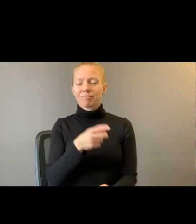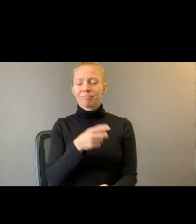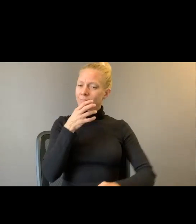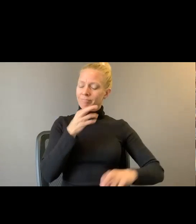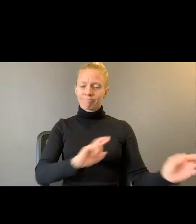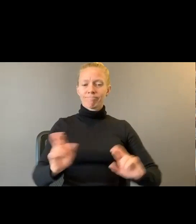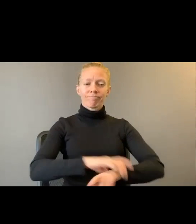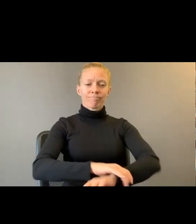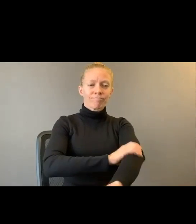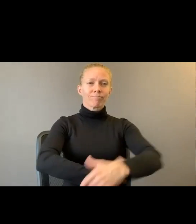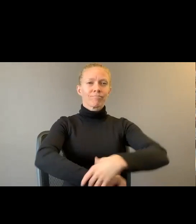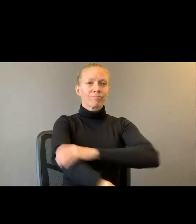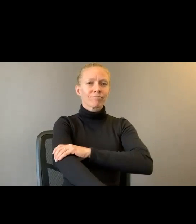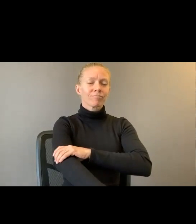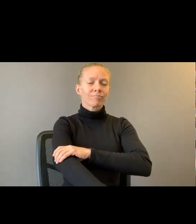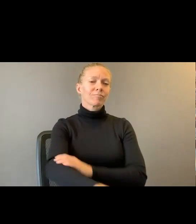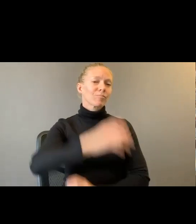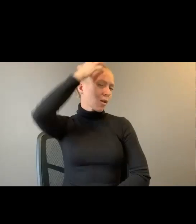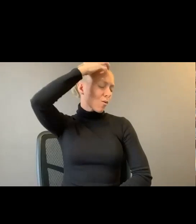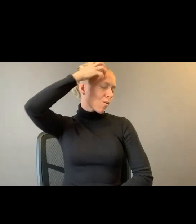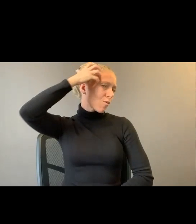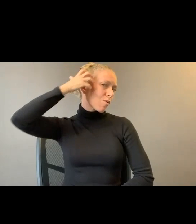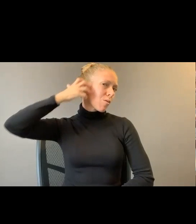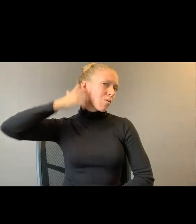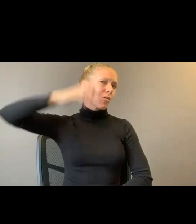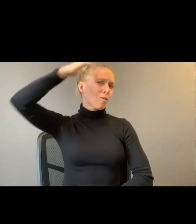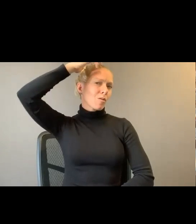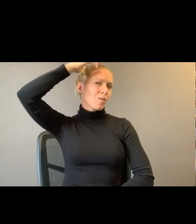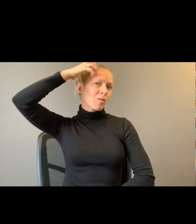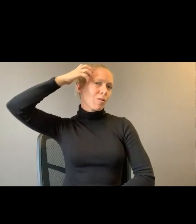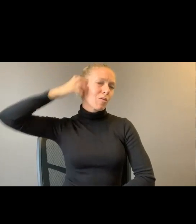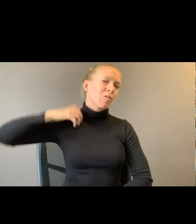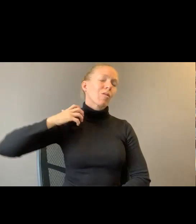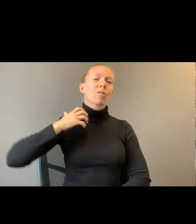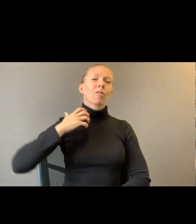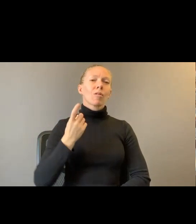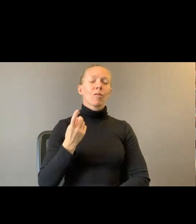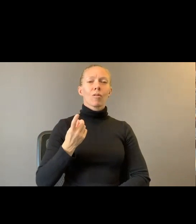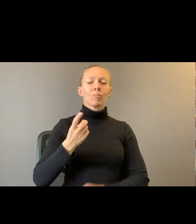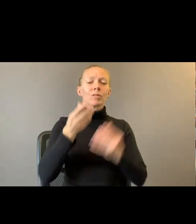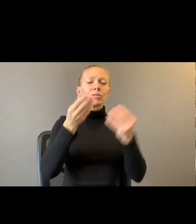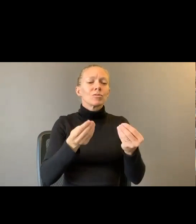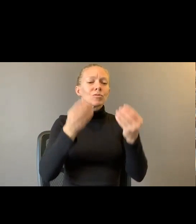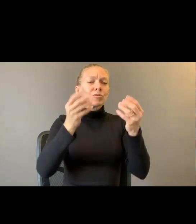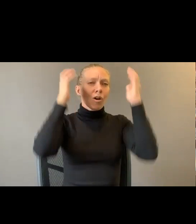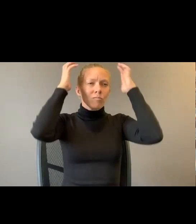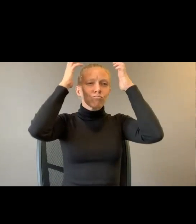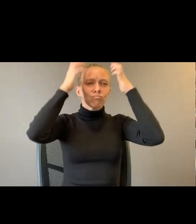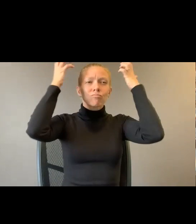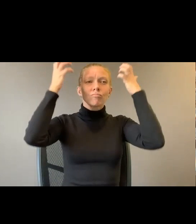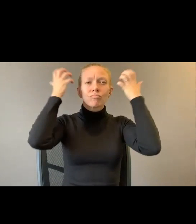Thick tooth comb parting fields of naps. Bushels of soft kink pulled through rubber bands.